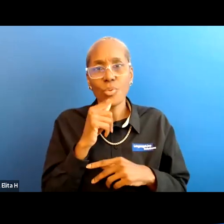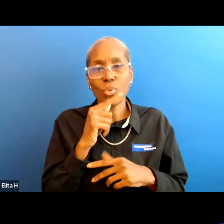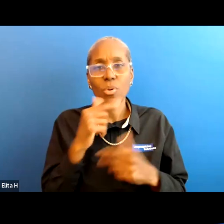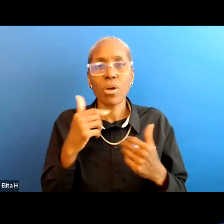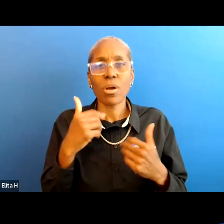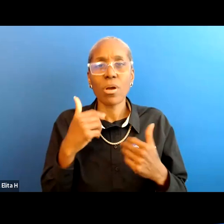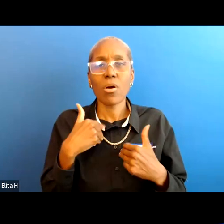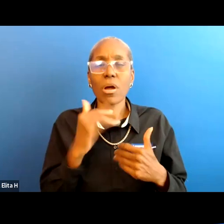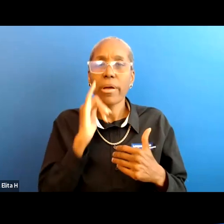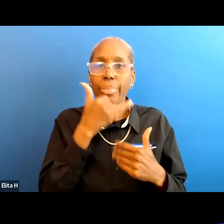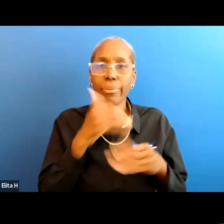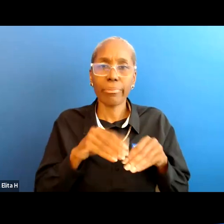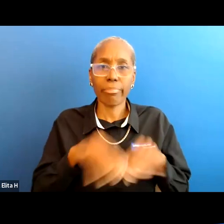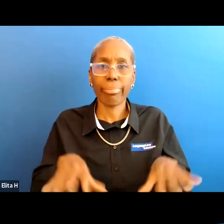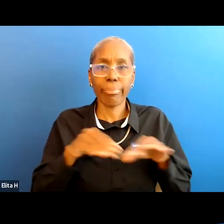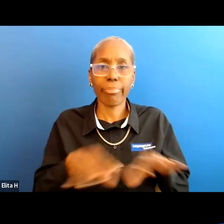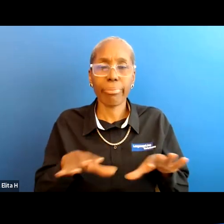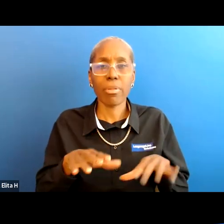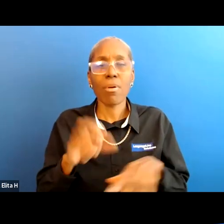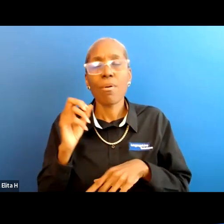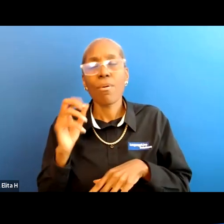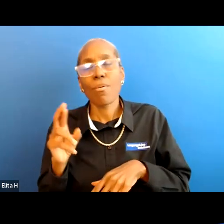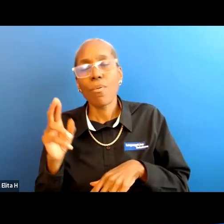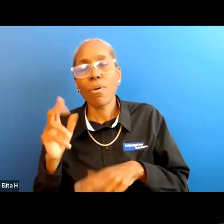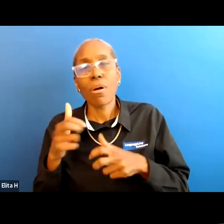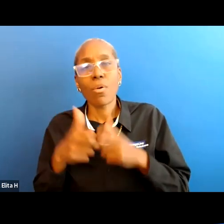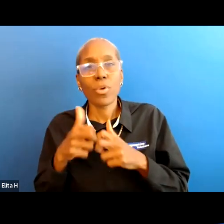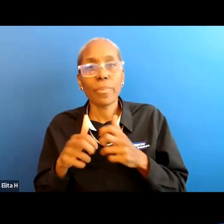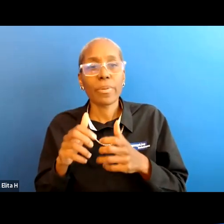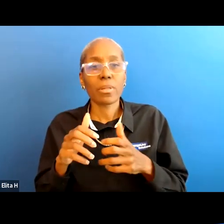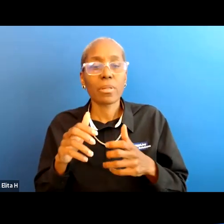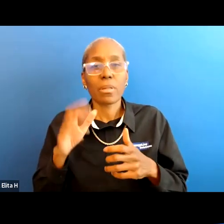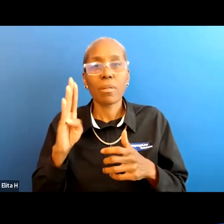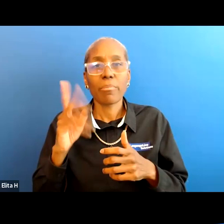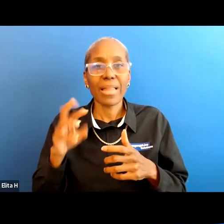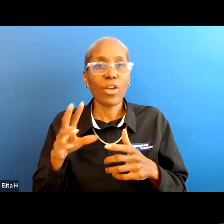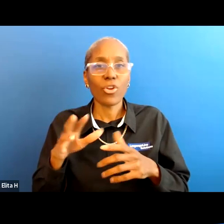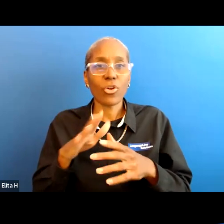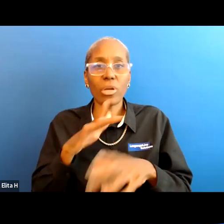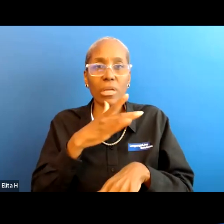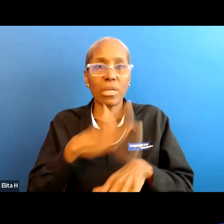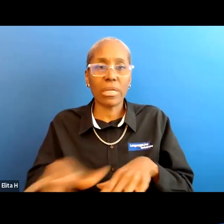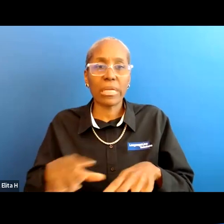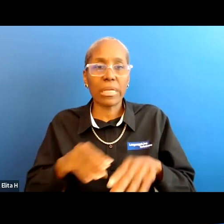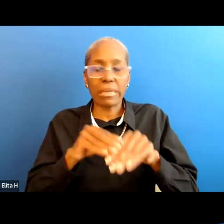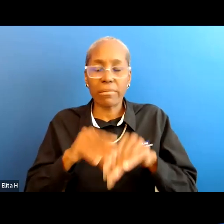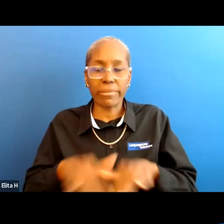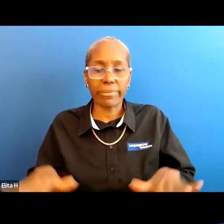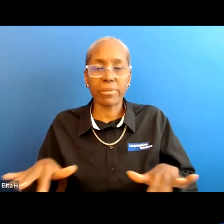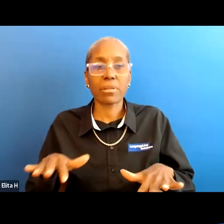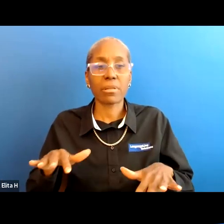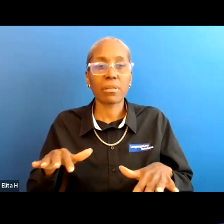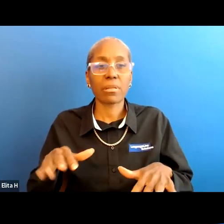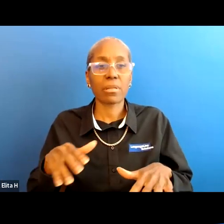incontinent or um have trouble emptying their bladder it's a very